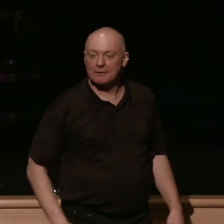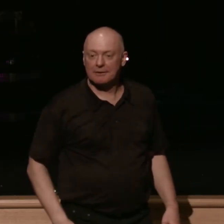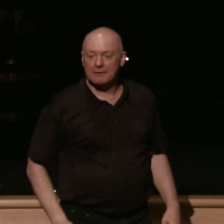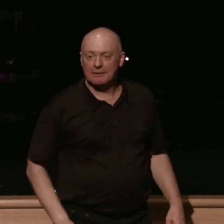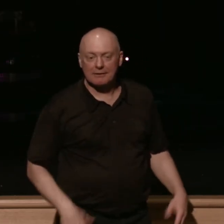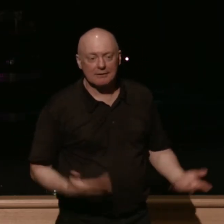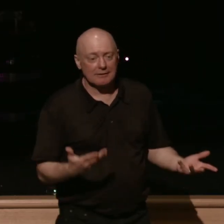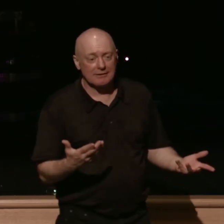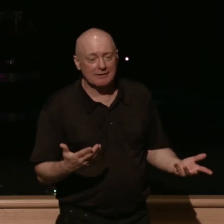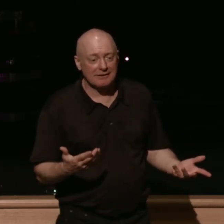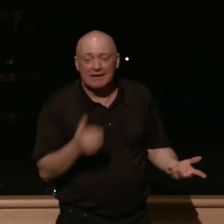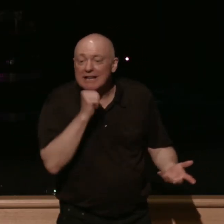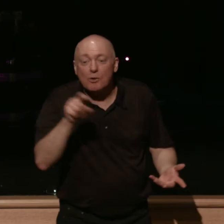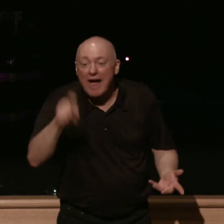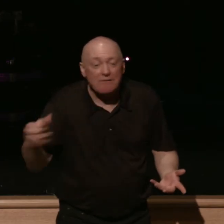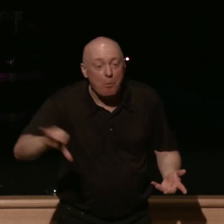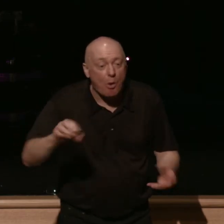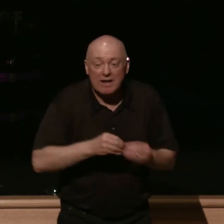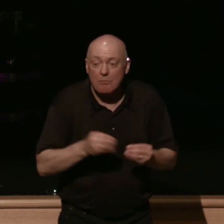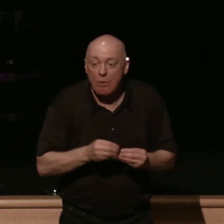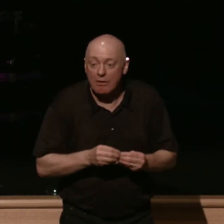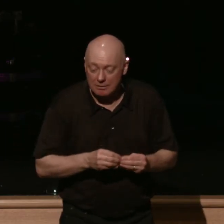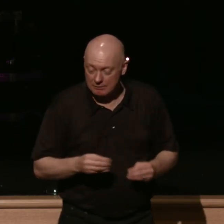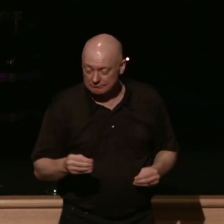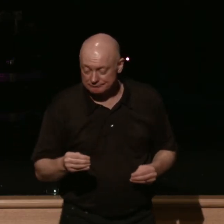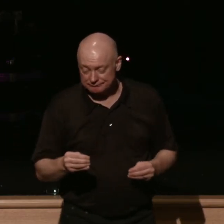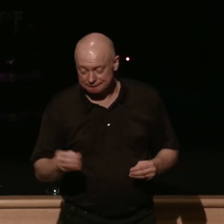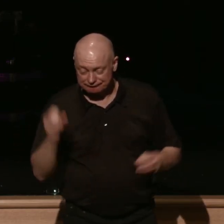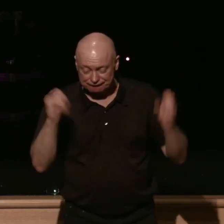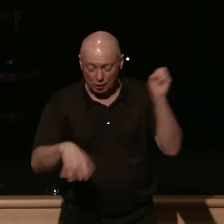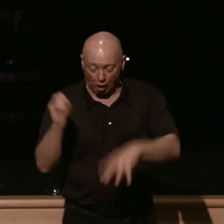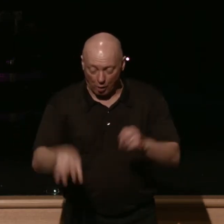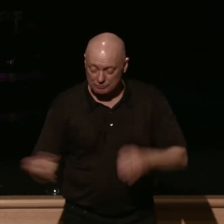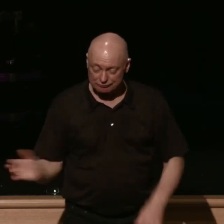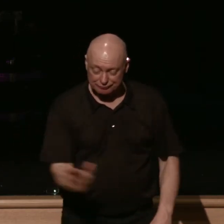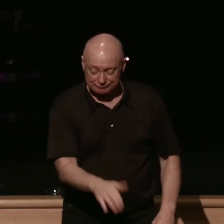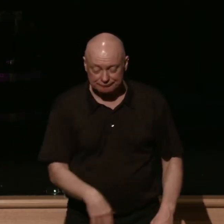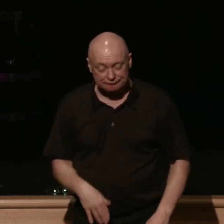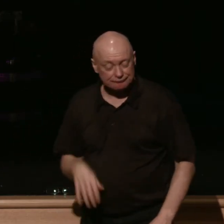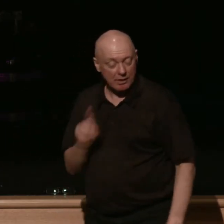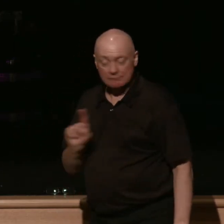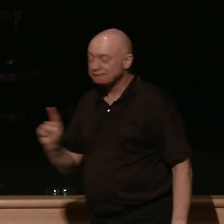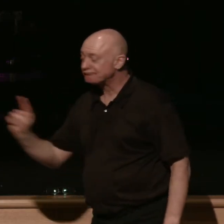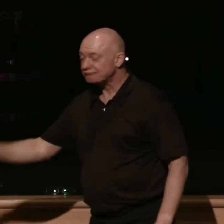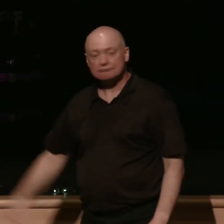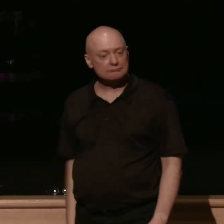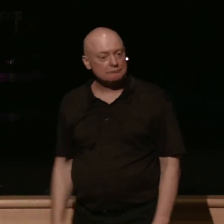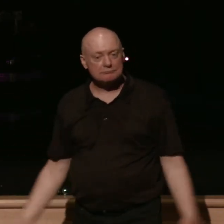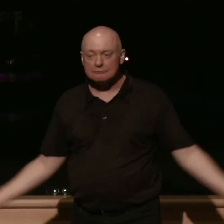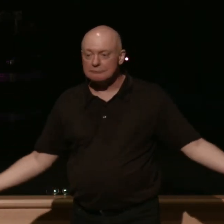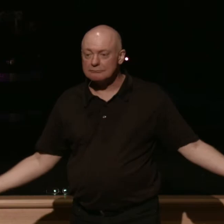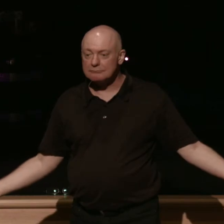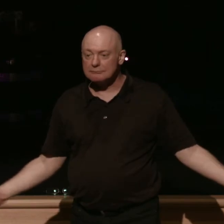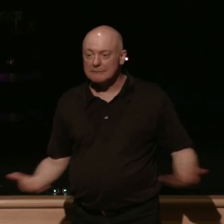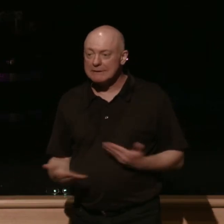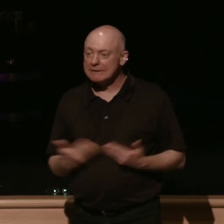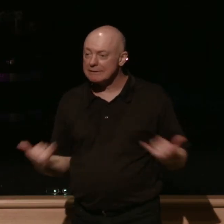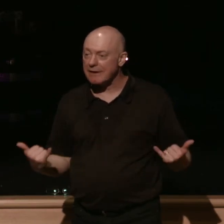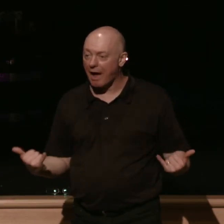anymore just throw it in close the door and walk away you would think it was hard right the the frequency with which it's moved around and